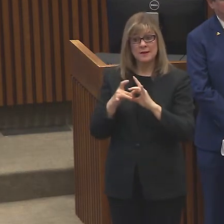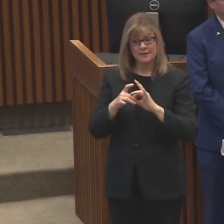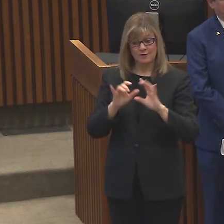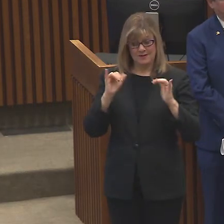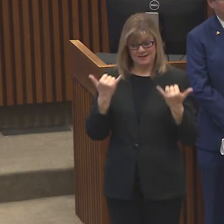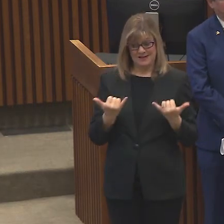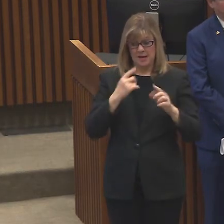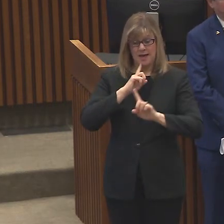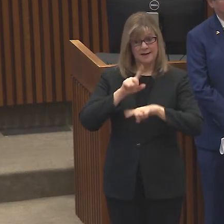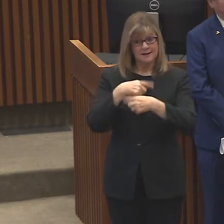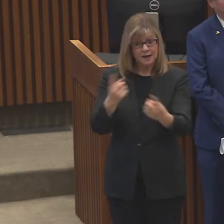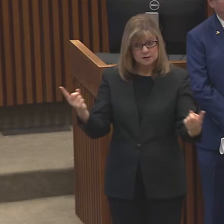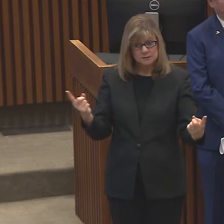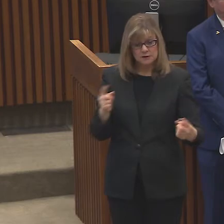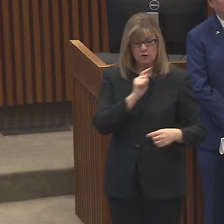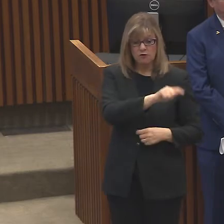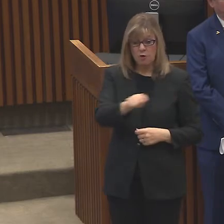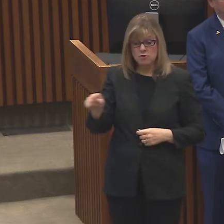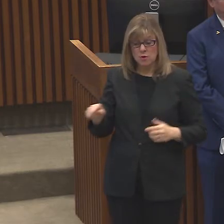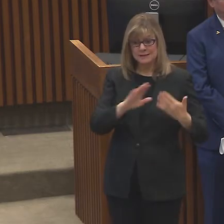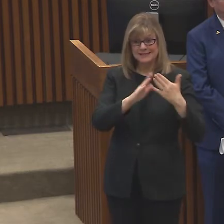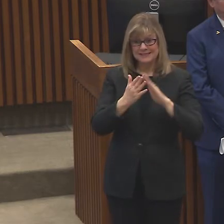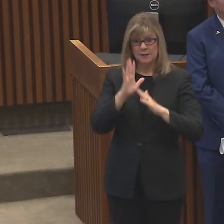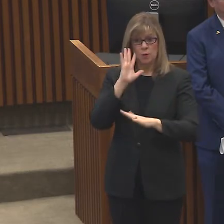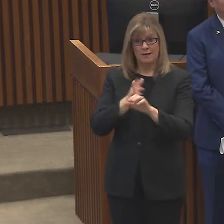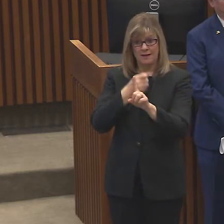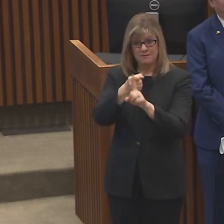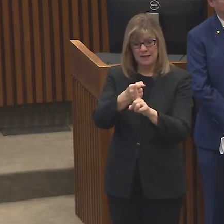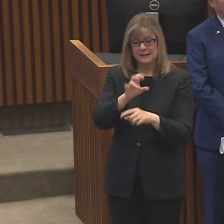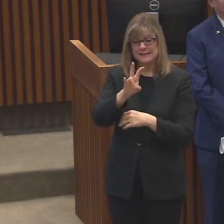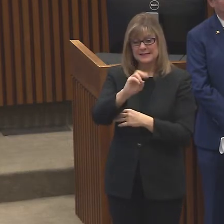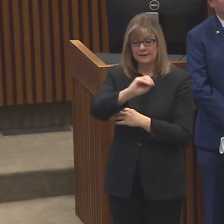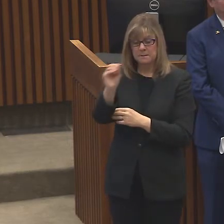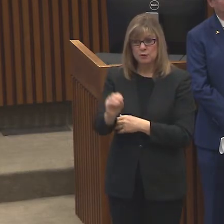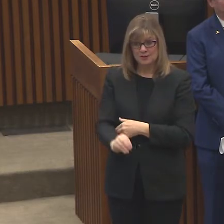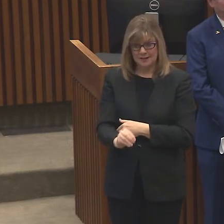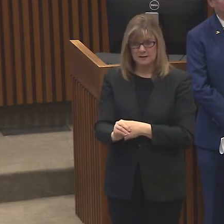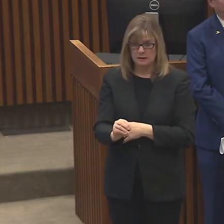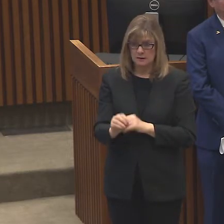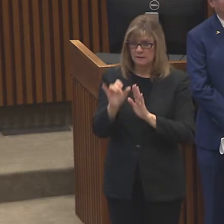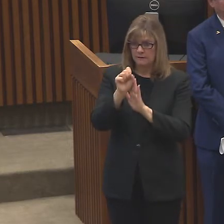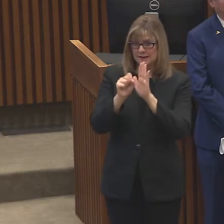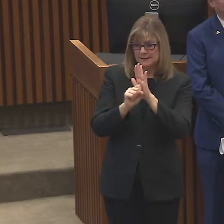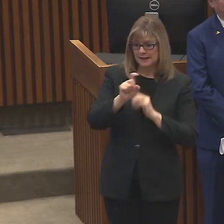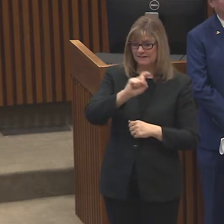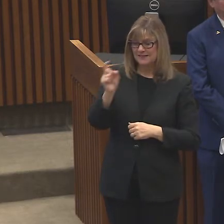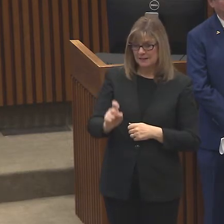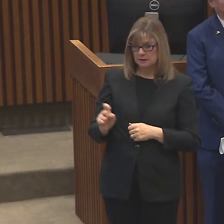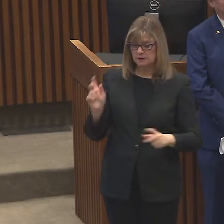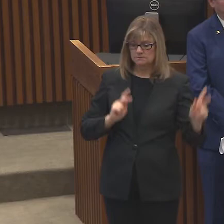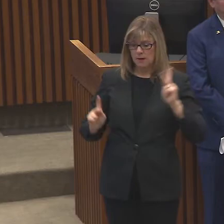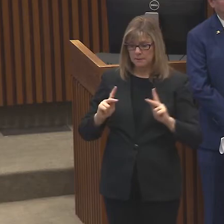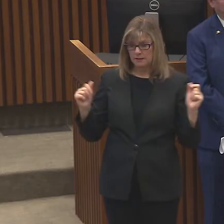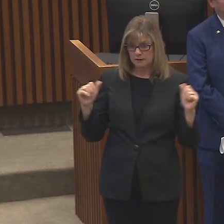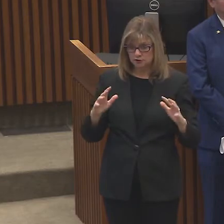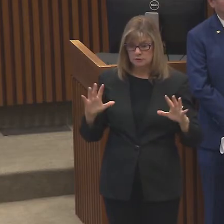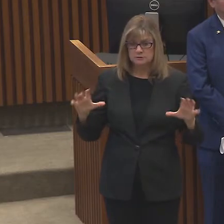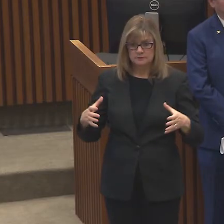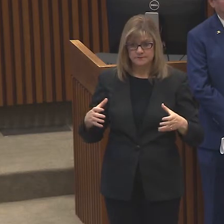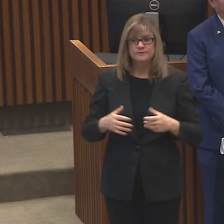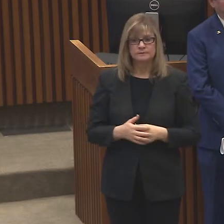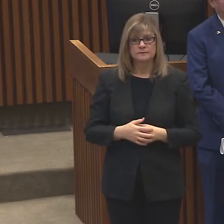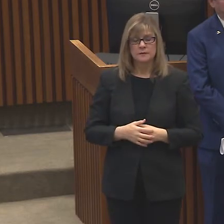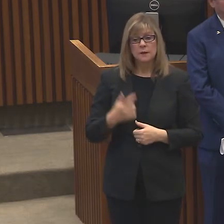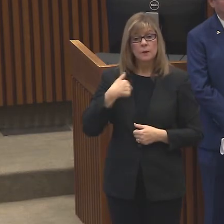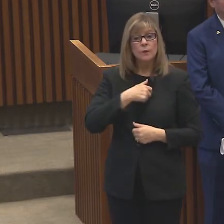today from those cities will impact 70 percent of the state of Texas's population. We want to